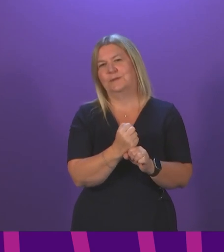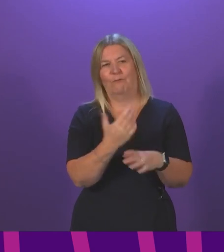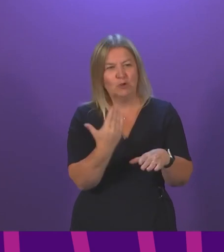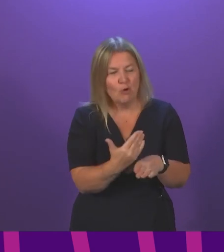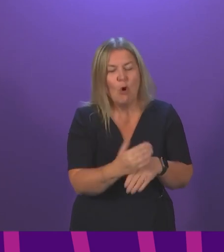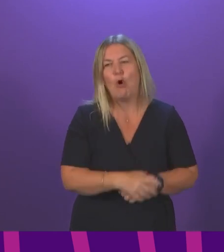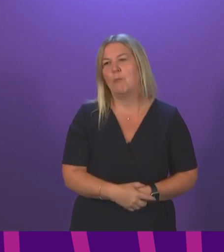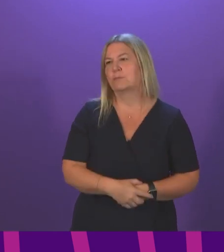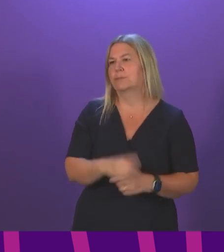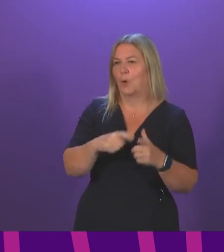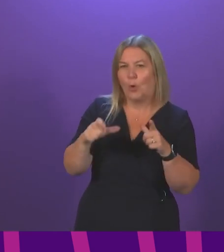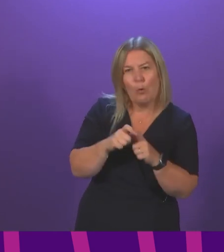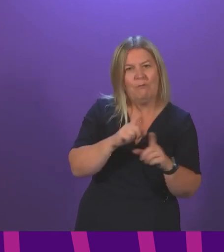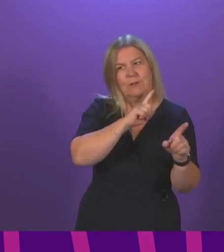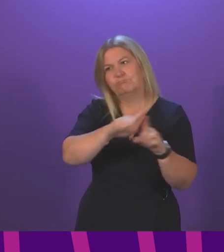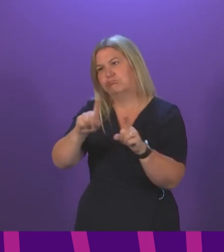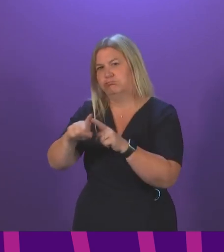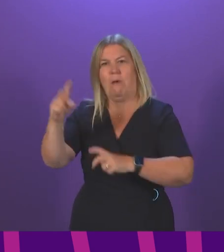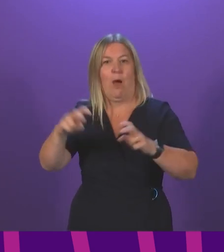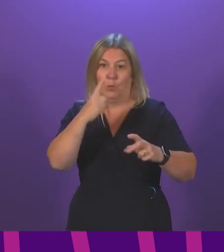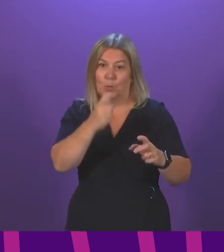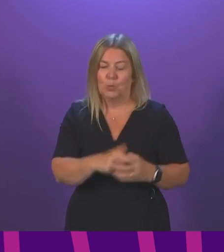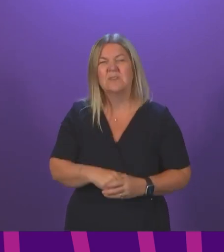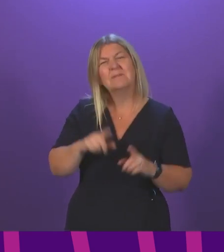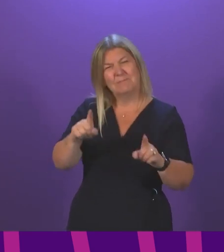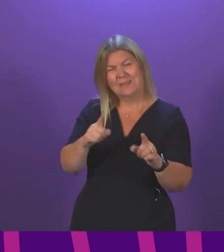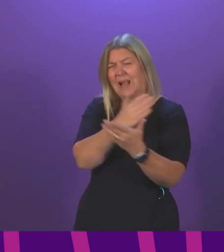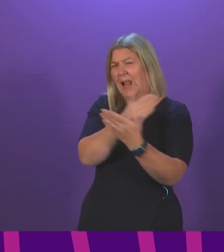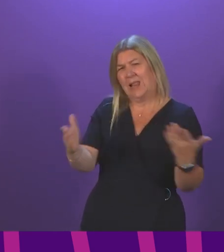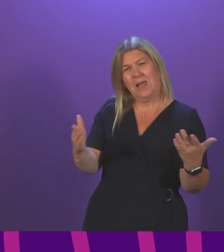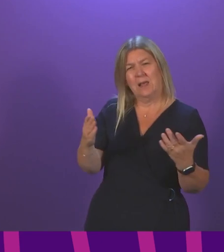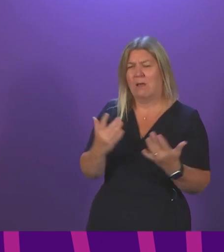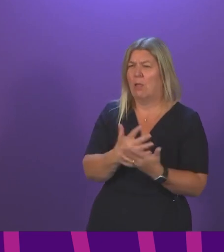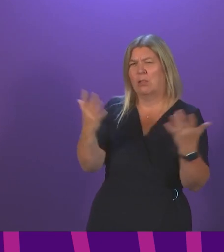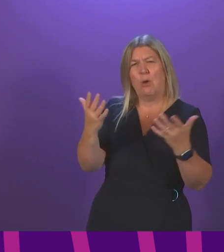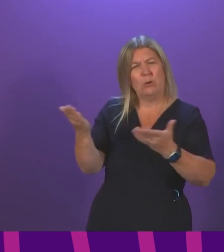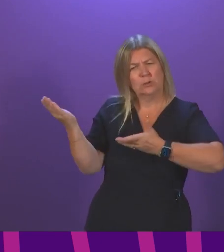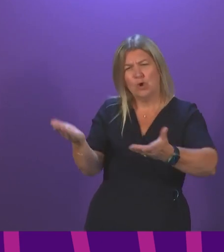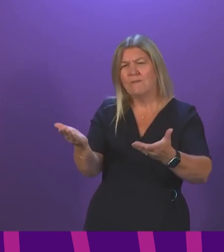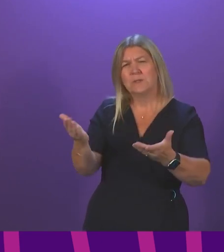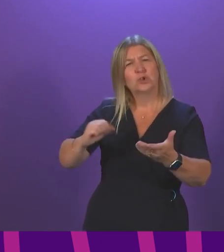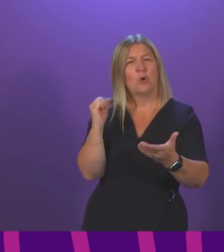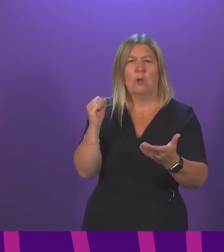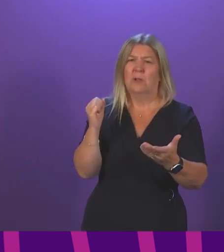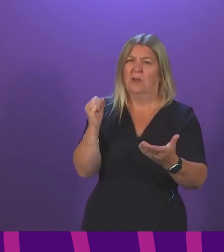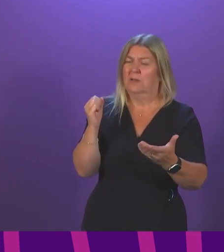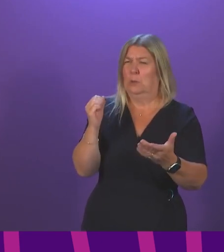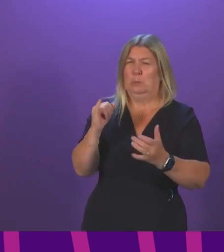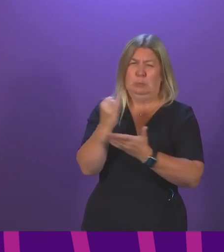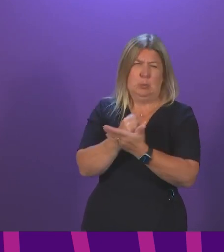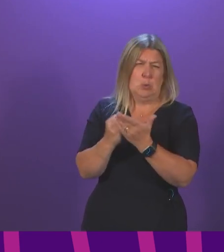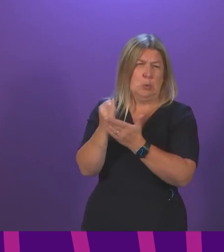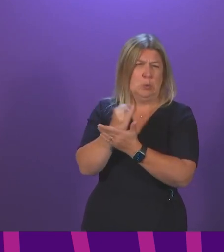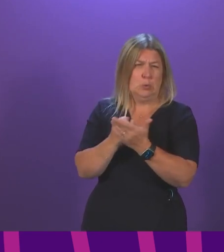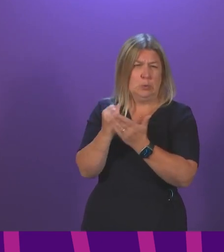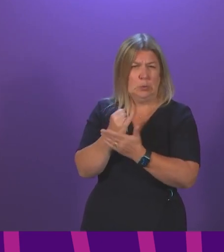that's absolutely clear is that much of our public services across Scotland are in meltdown. Therefore, how can the